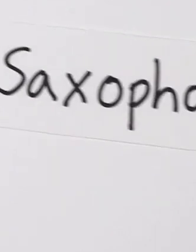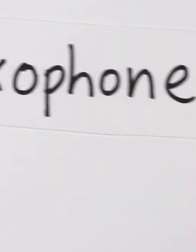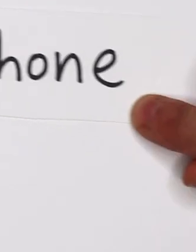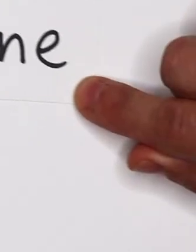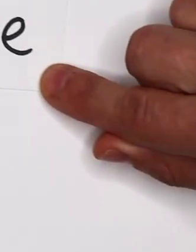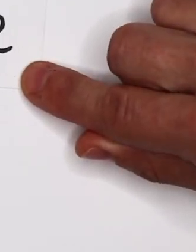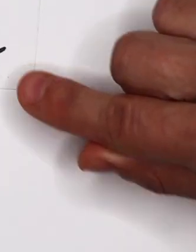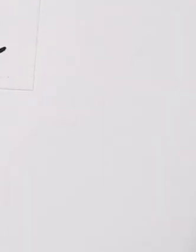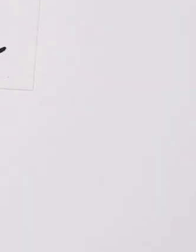Saxophone.